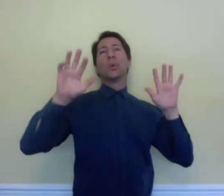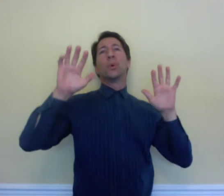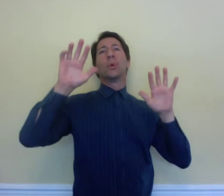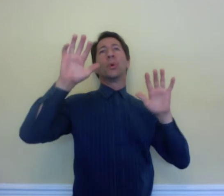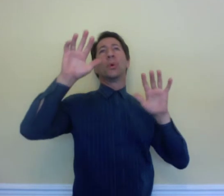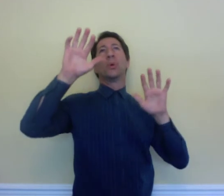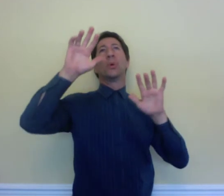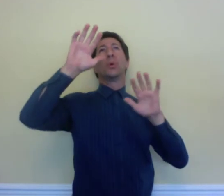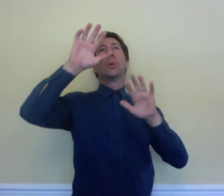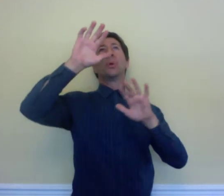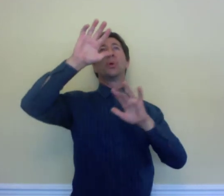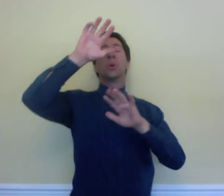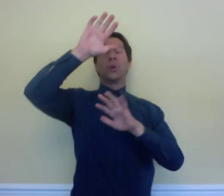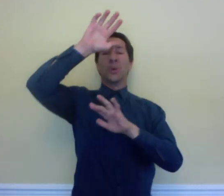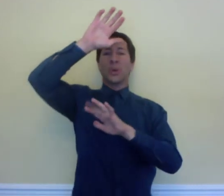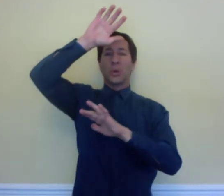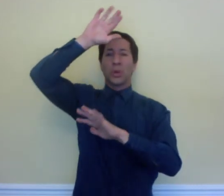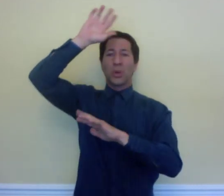about